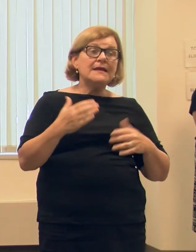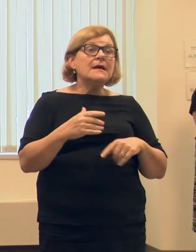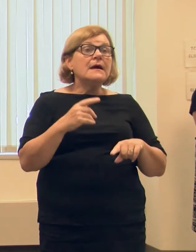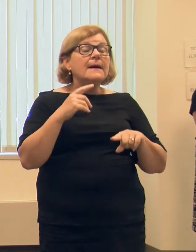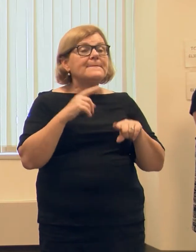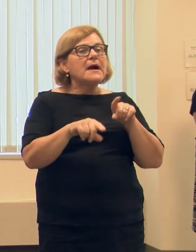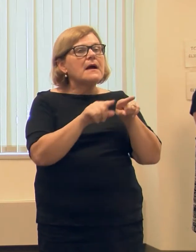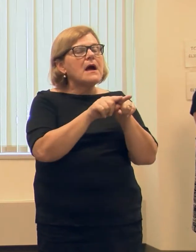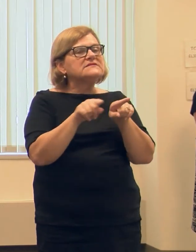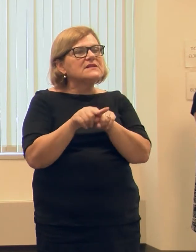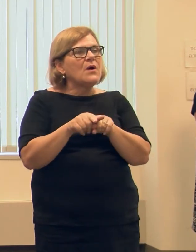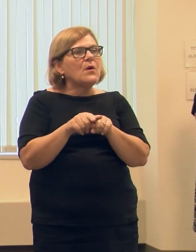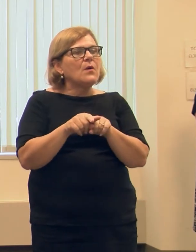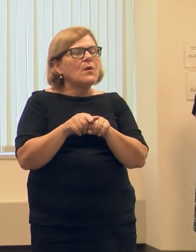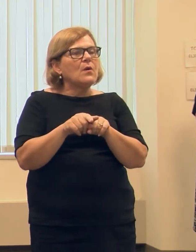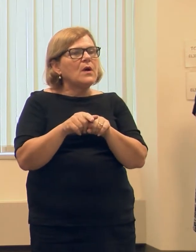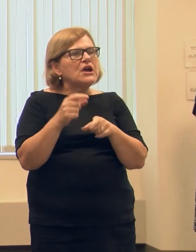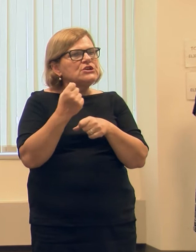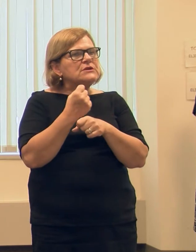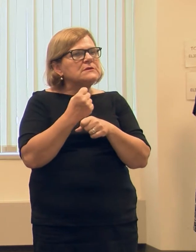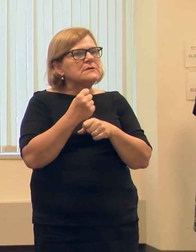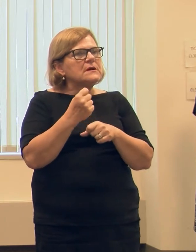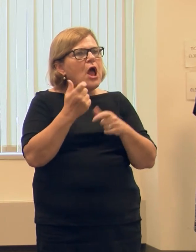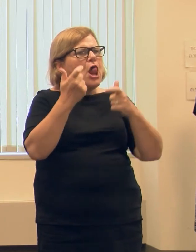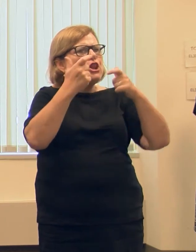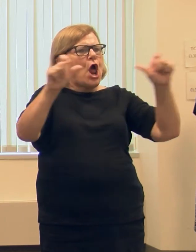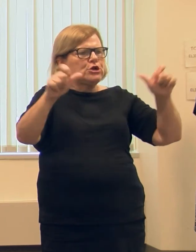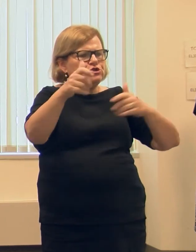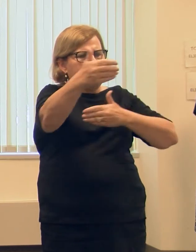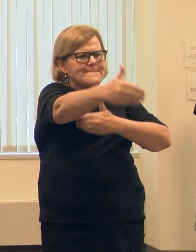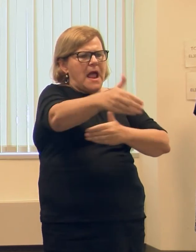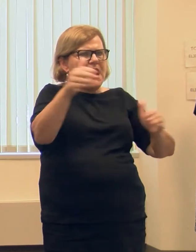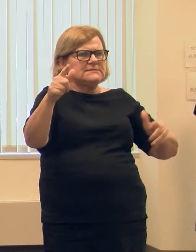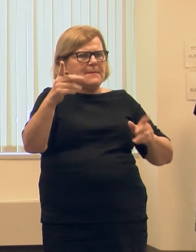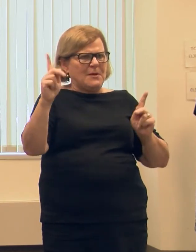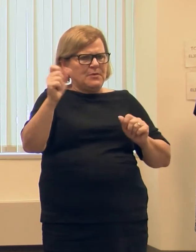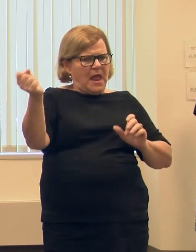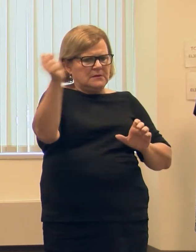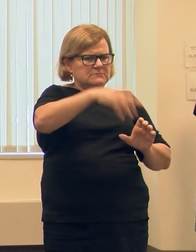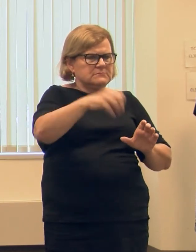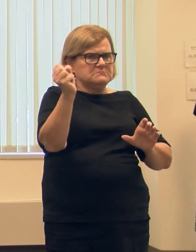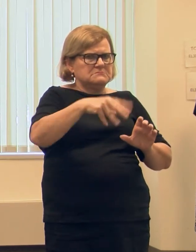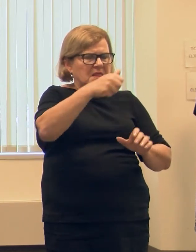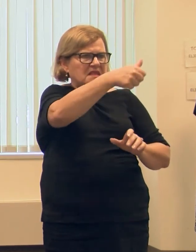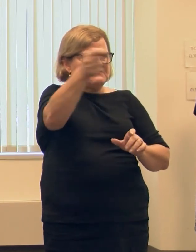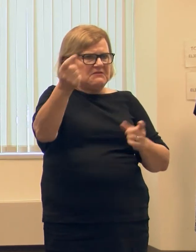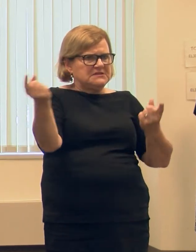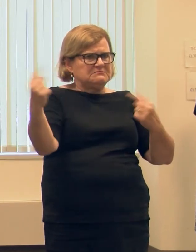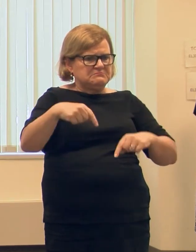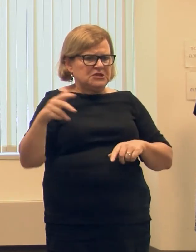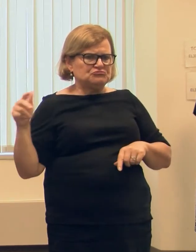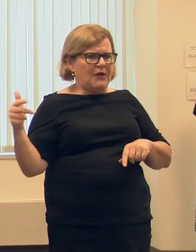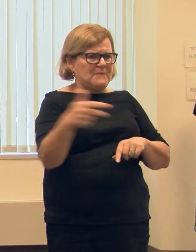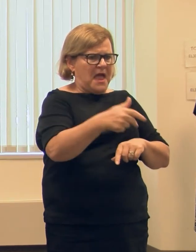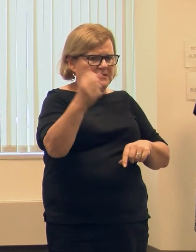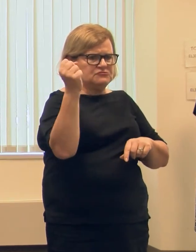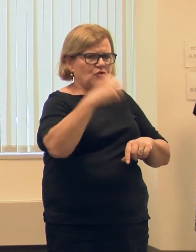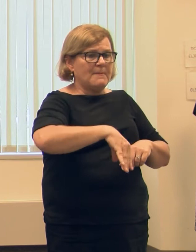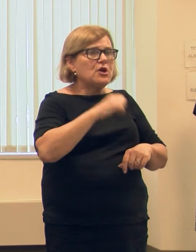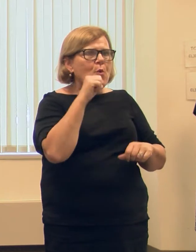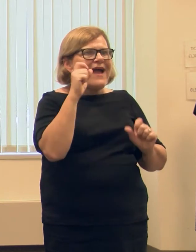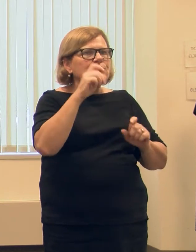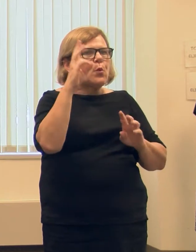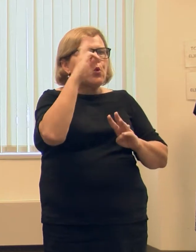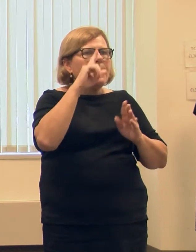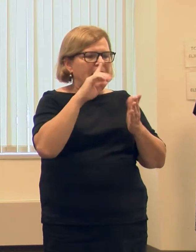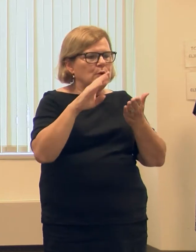But also secure large drop boxes in each community so that you don't have to worry about the postage